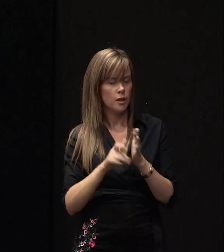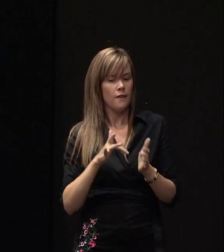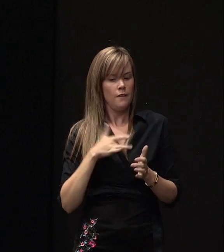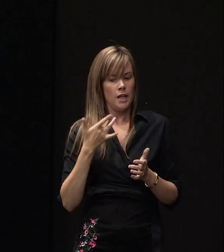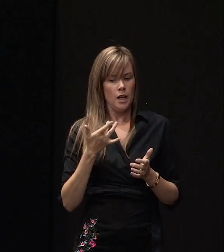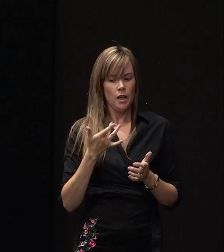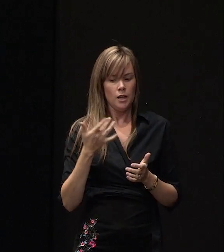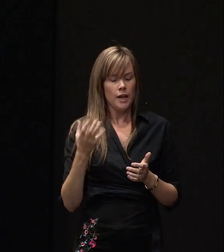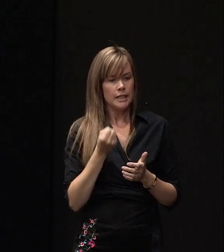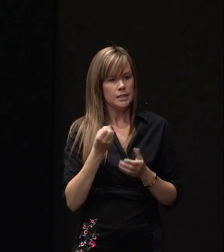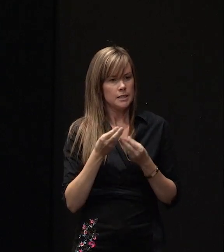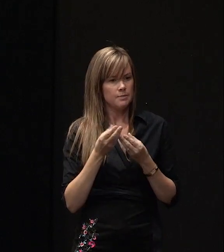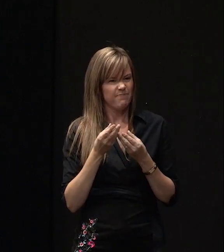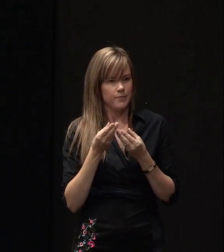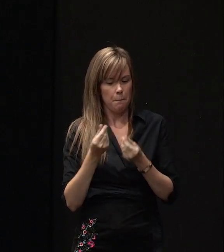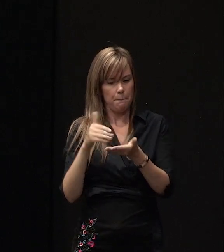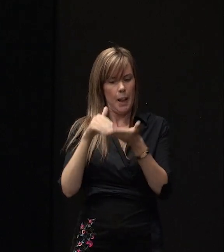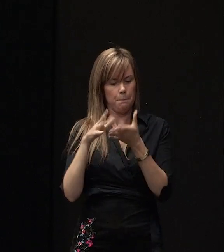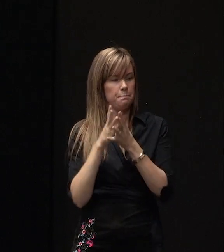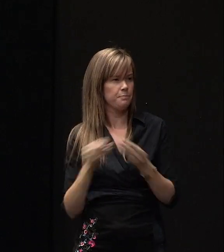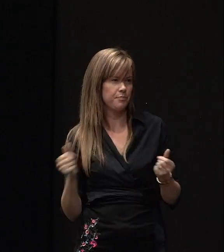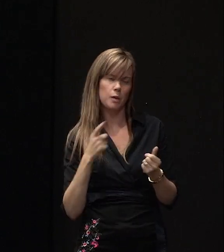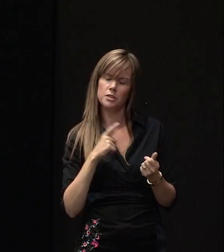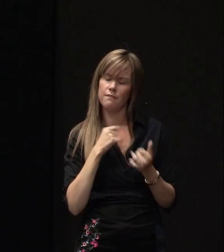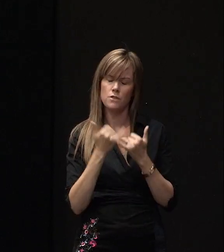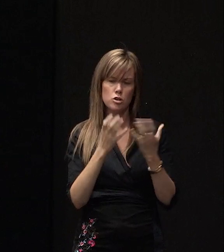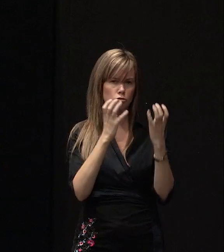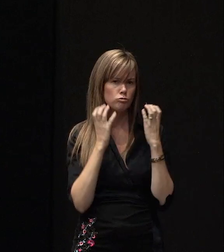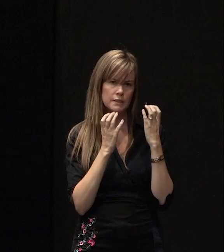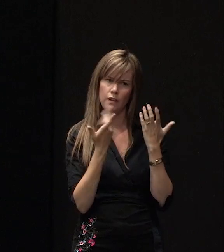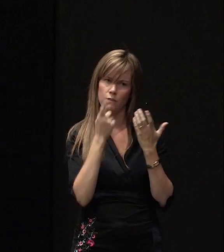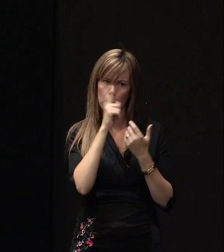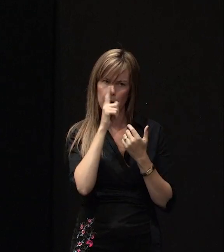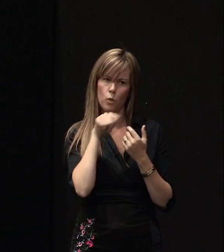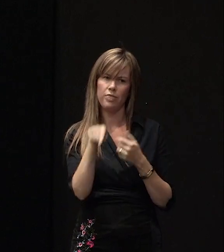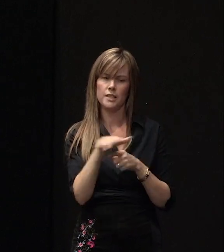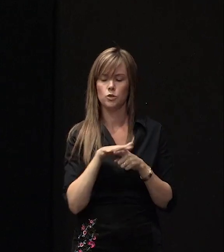some resolution. Because I think it's very stressful for a lot of people in those sort of situations.